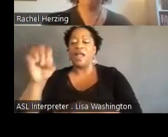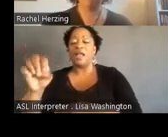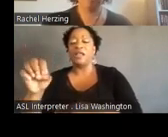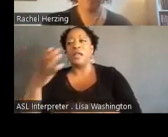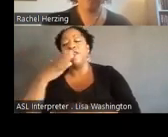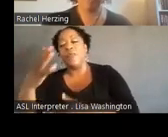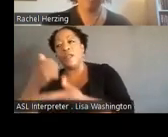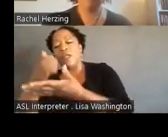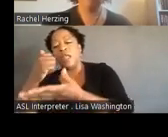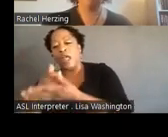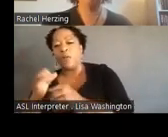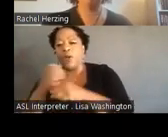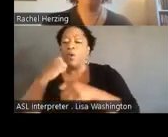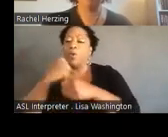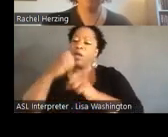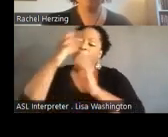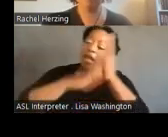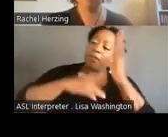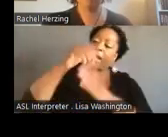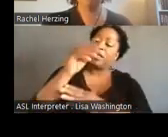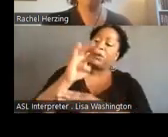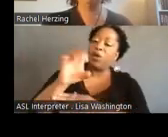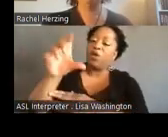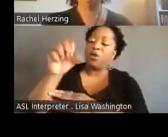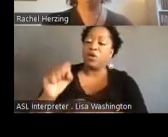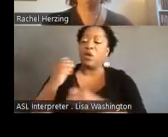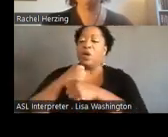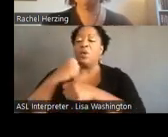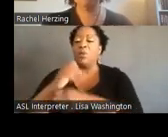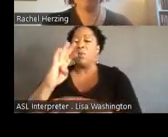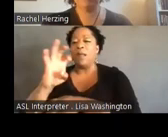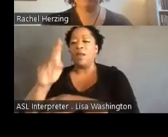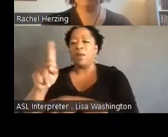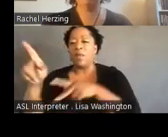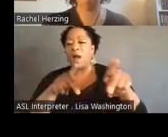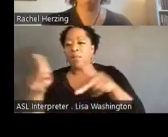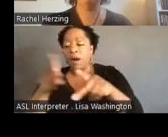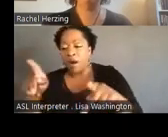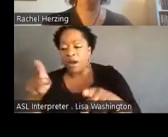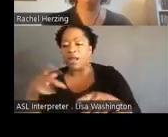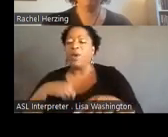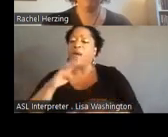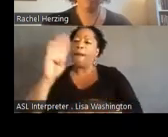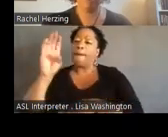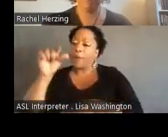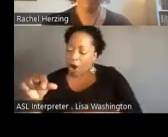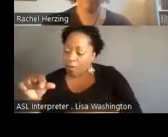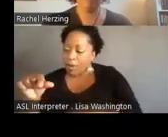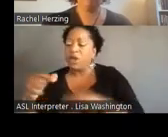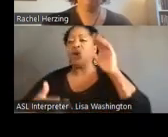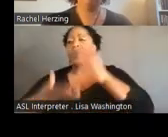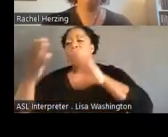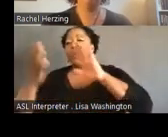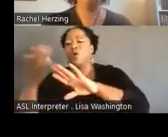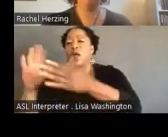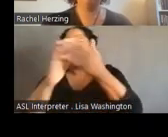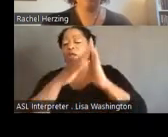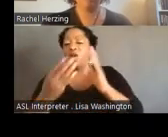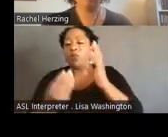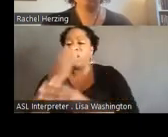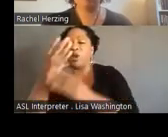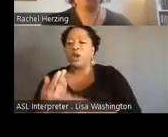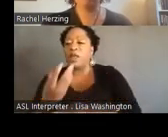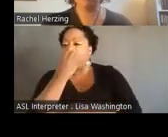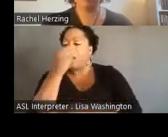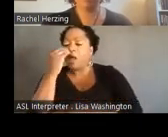hosted block parties and barbecues. We hosted film nights. We ran a community garden. We did bike